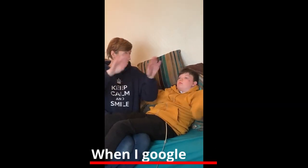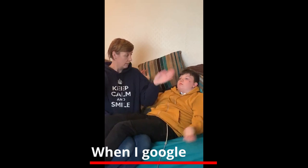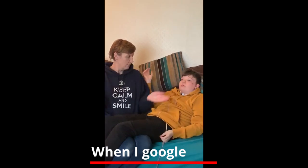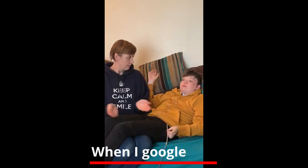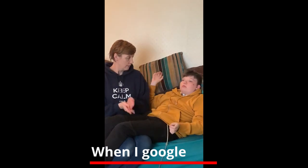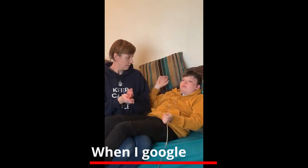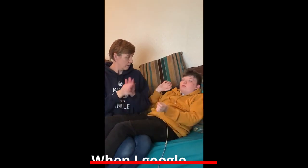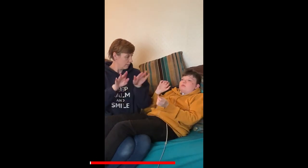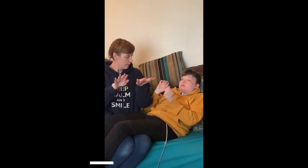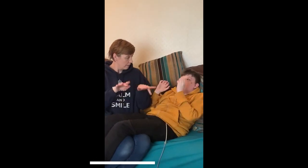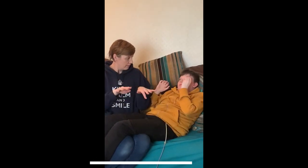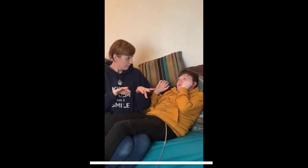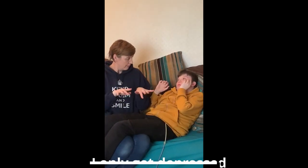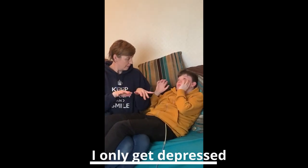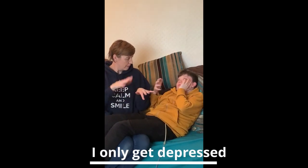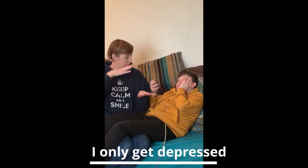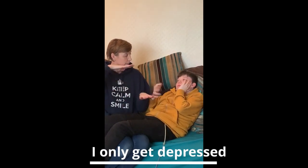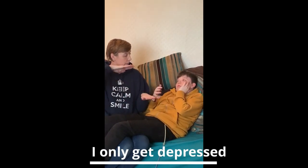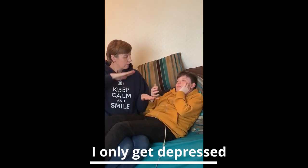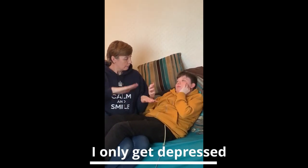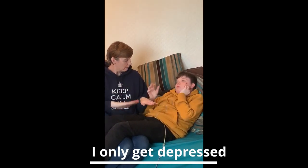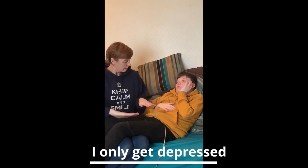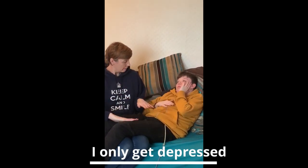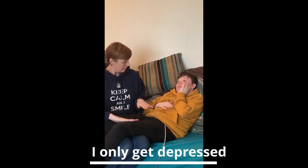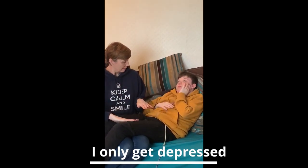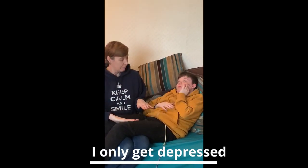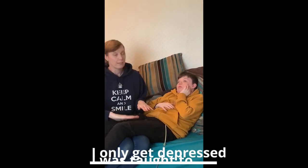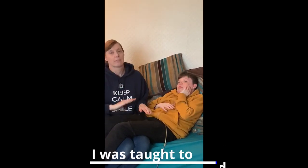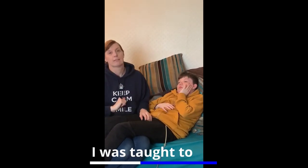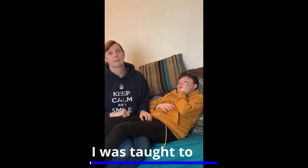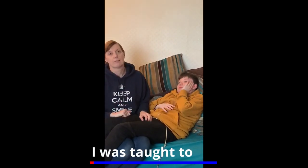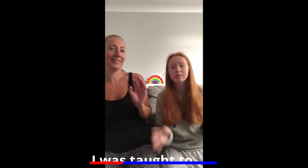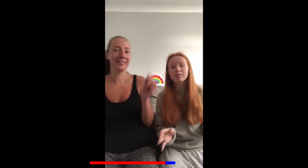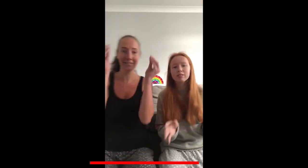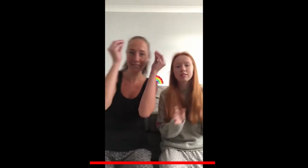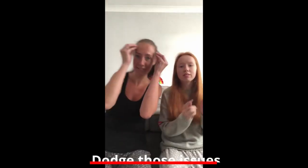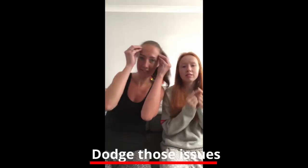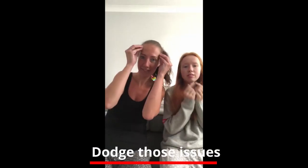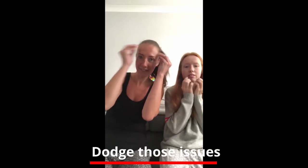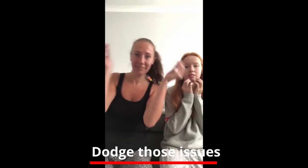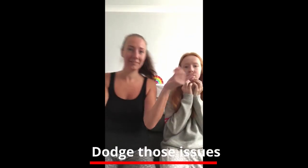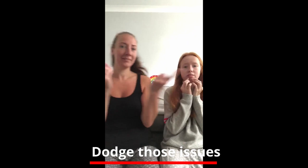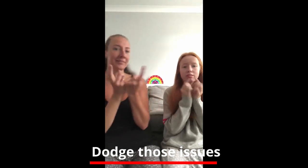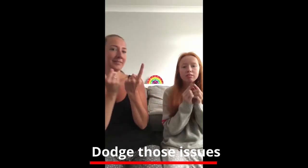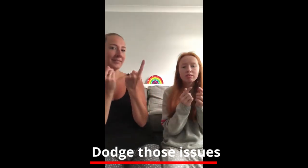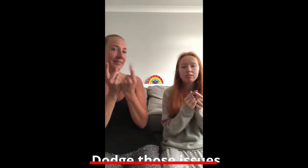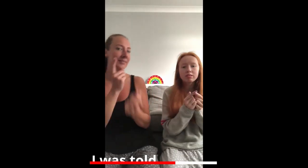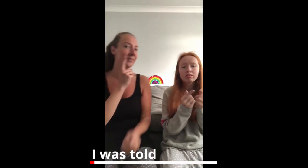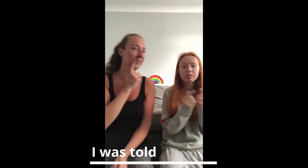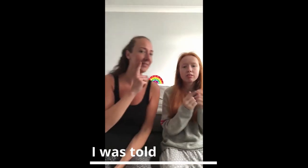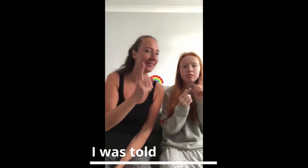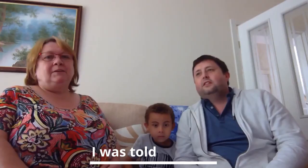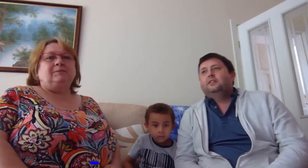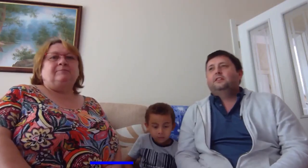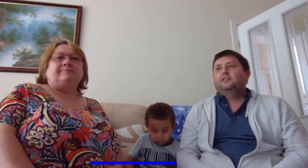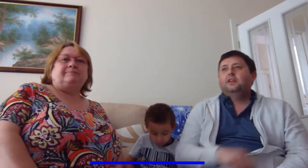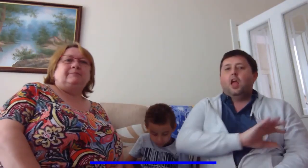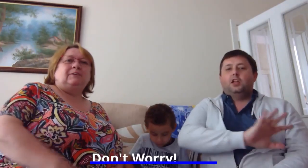When I feel cool, I only get depressed I was taught to dodge those issues I was told